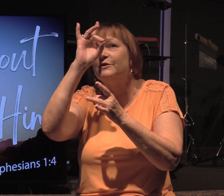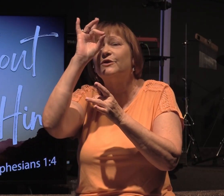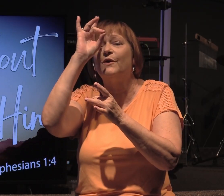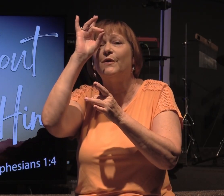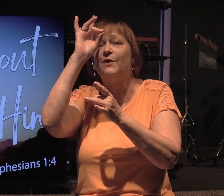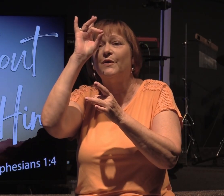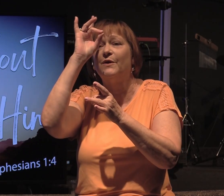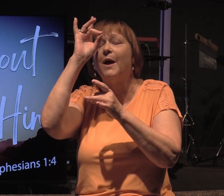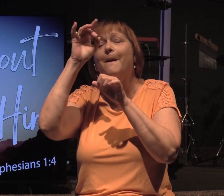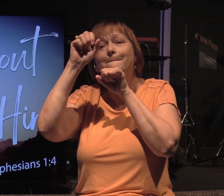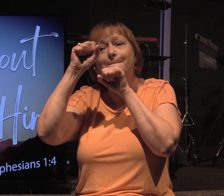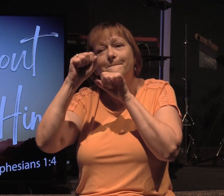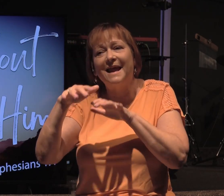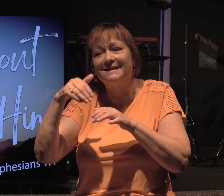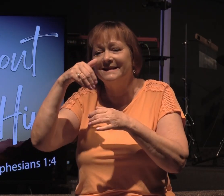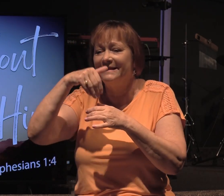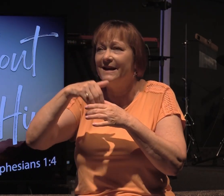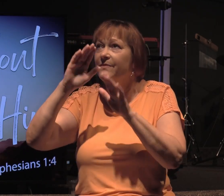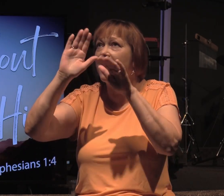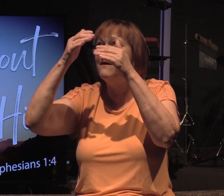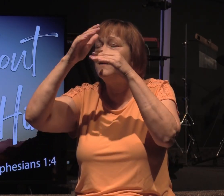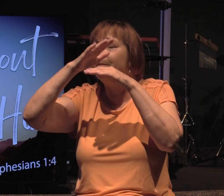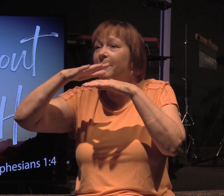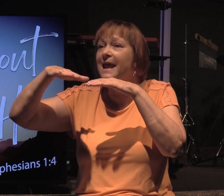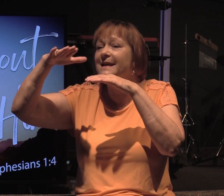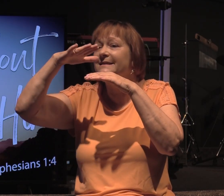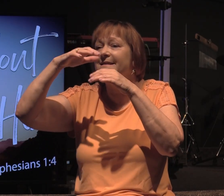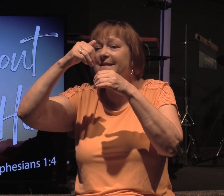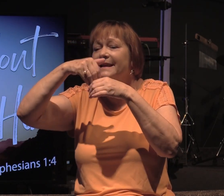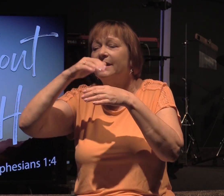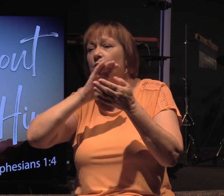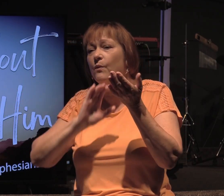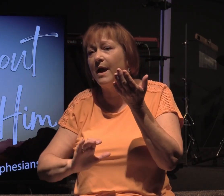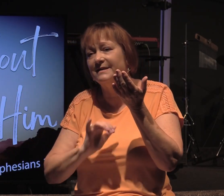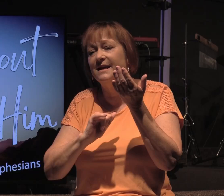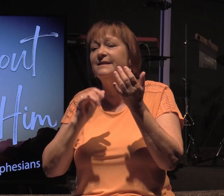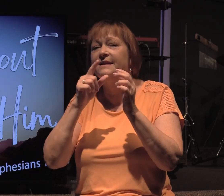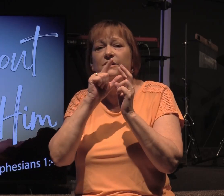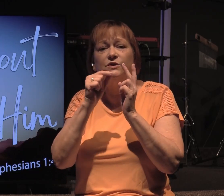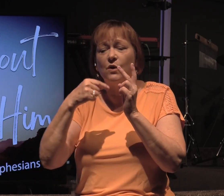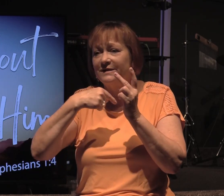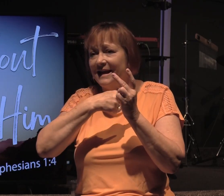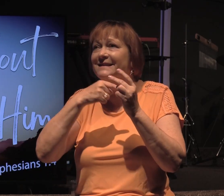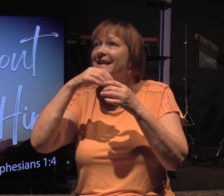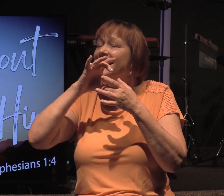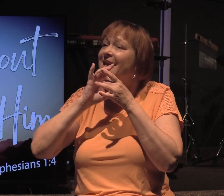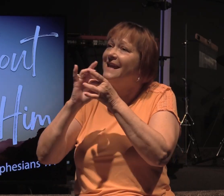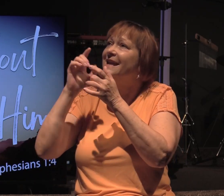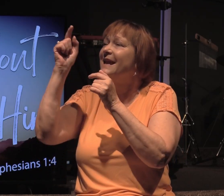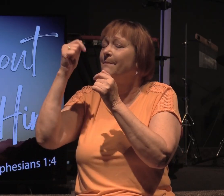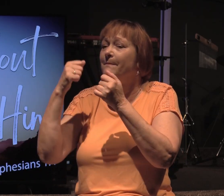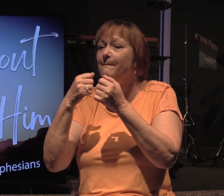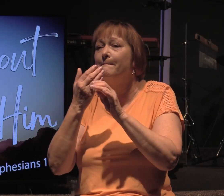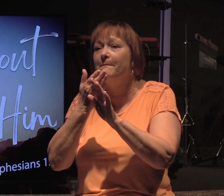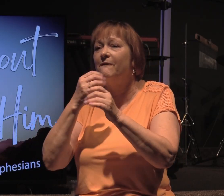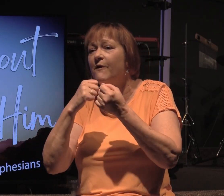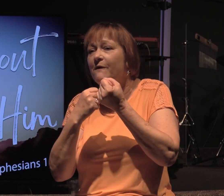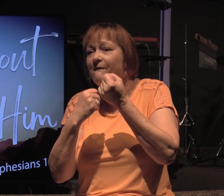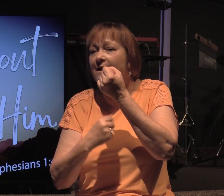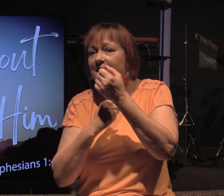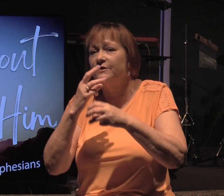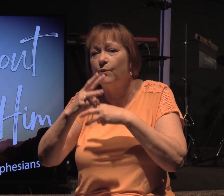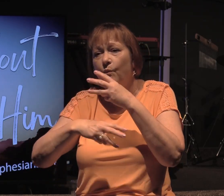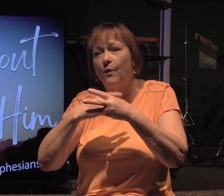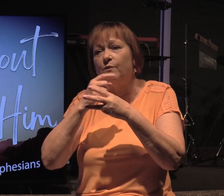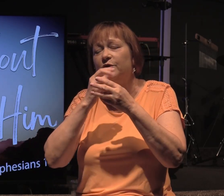blessing in the heavenly places in Christ, just as he chose us in him before the foundations of the world,